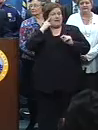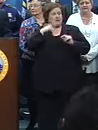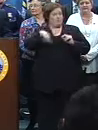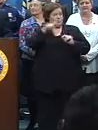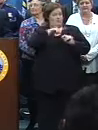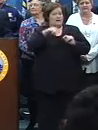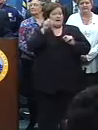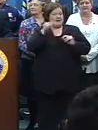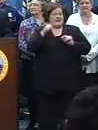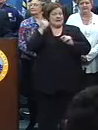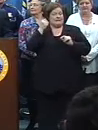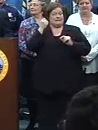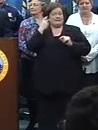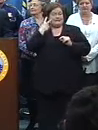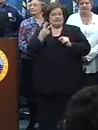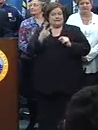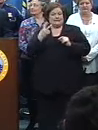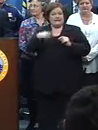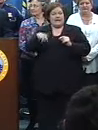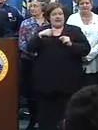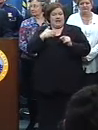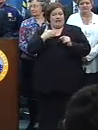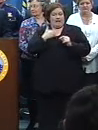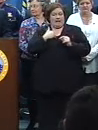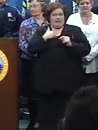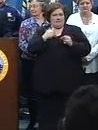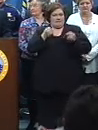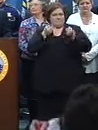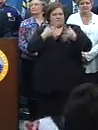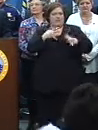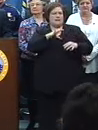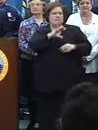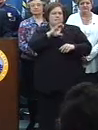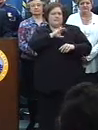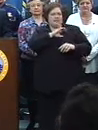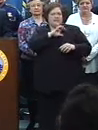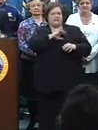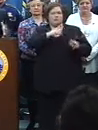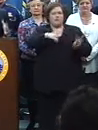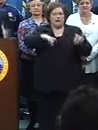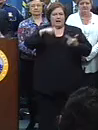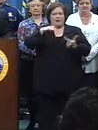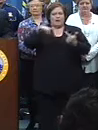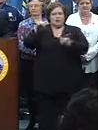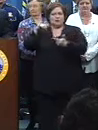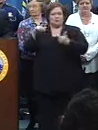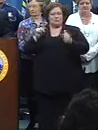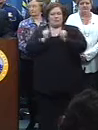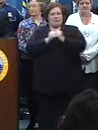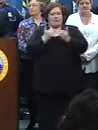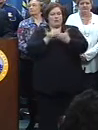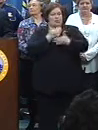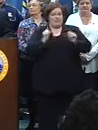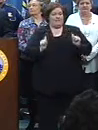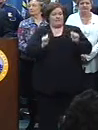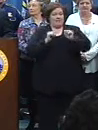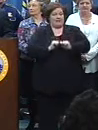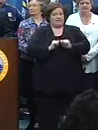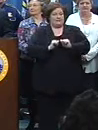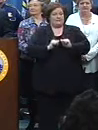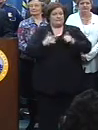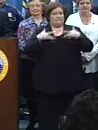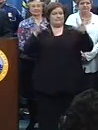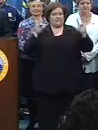attest, there was a robust presence on the streets with visibility, with all of the new vests. We were everywhere.